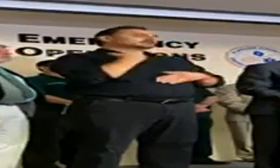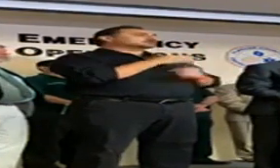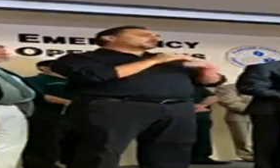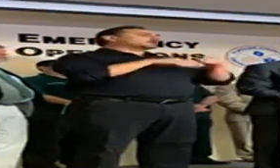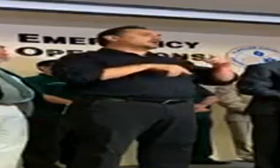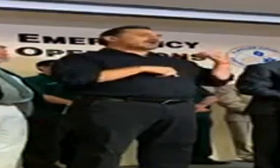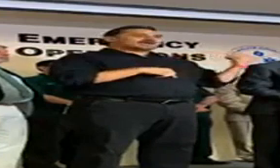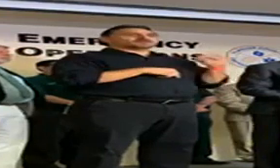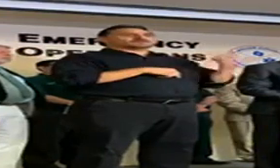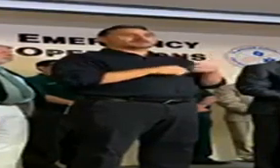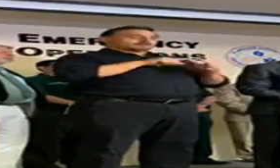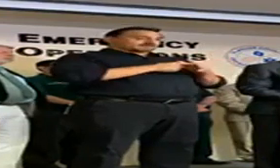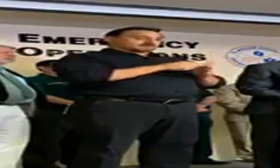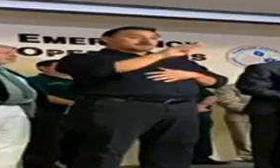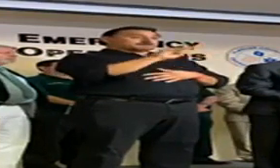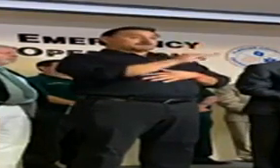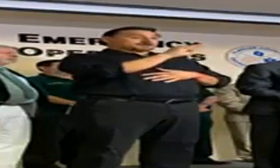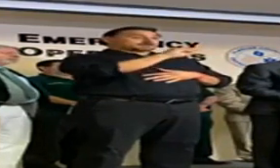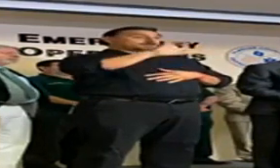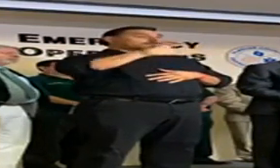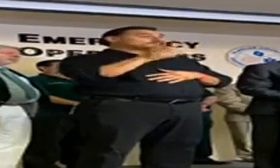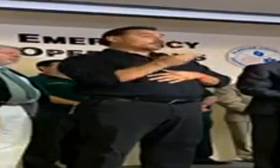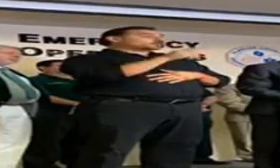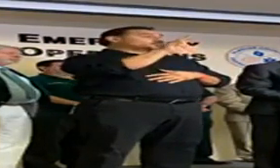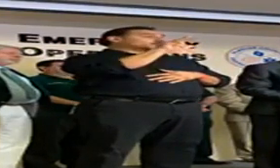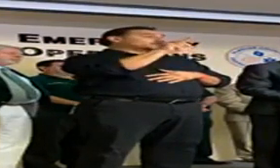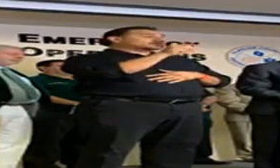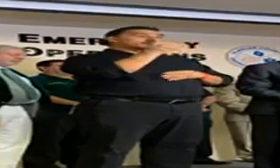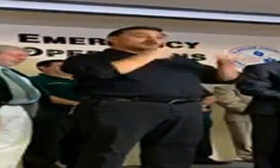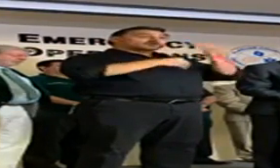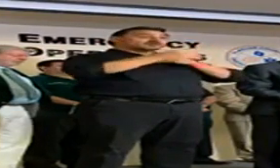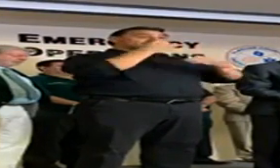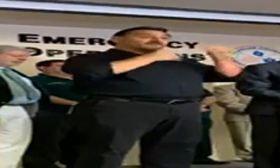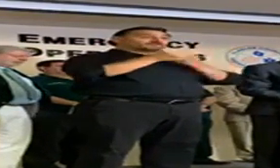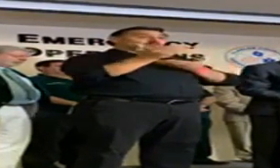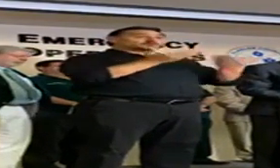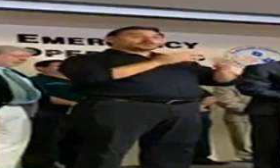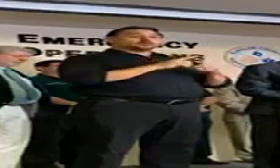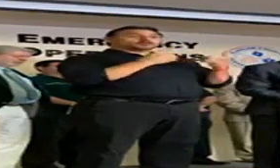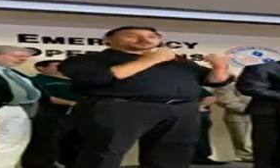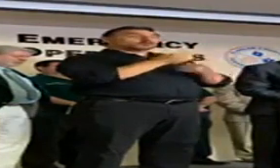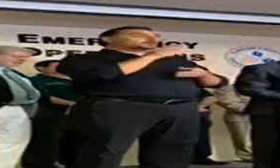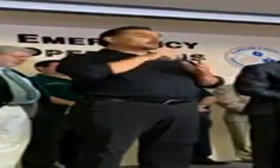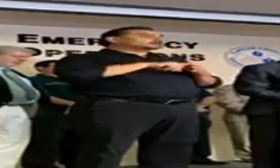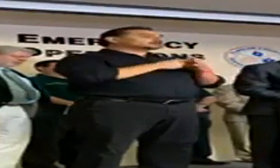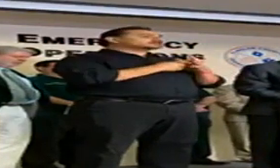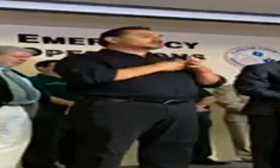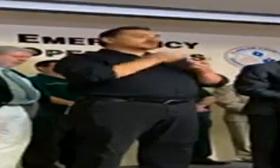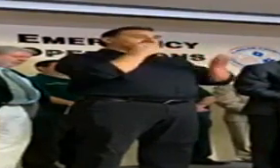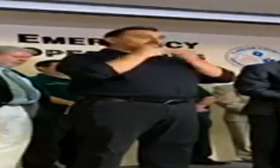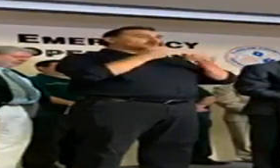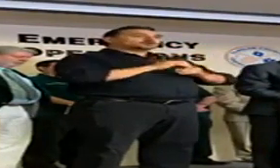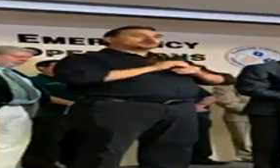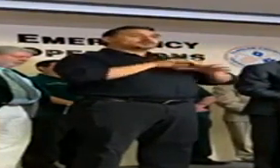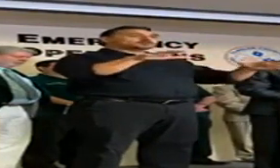ever. Beginning Monday, March 23rd, our food and nutrition services department will begin a food distribution